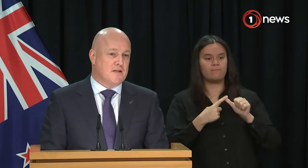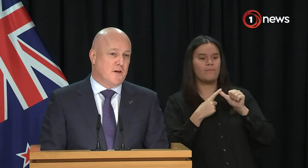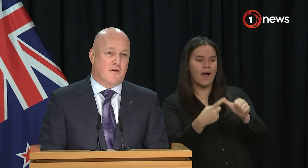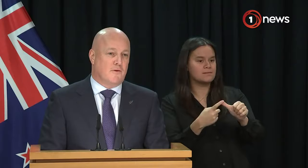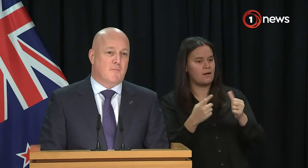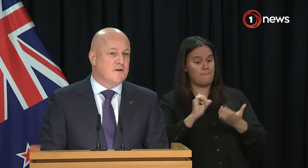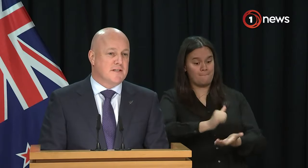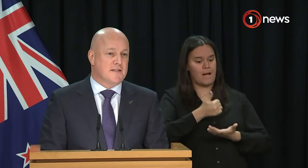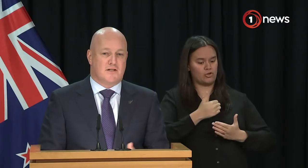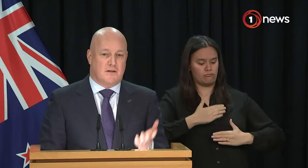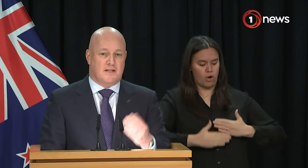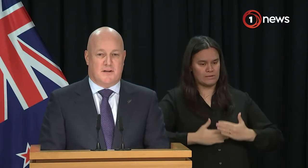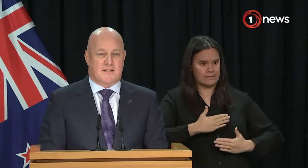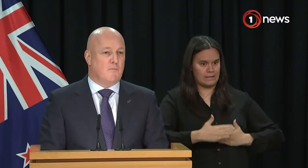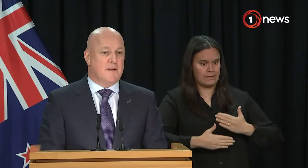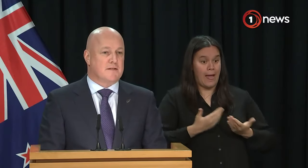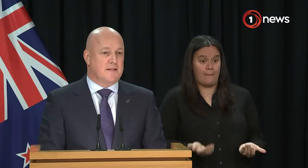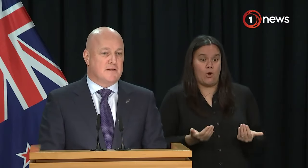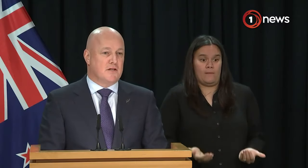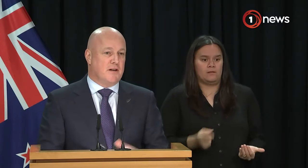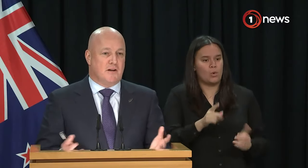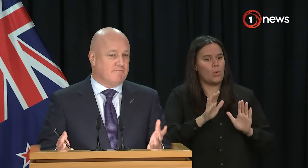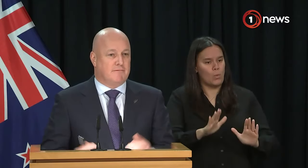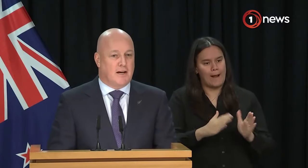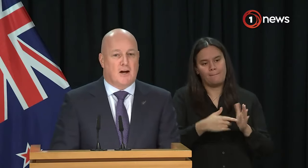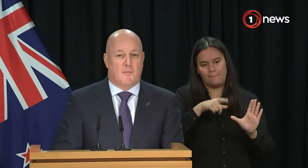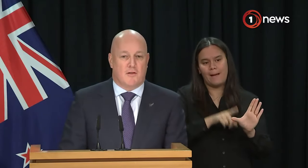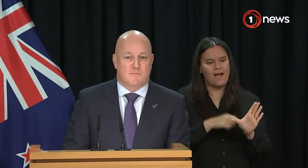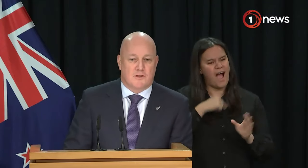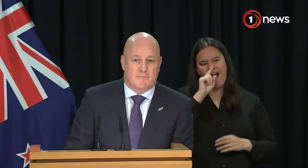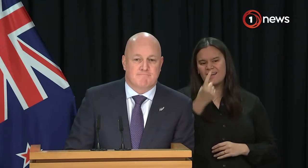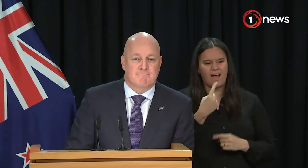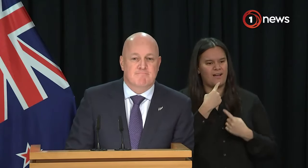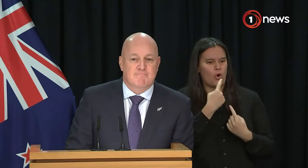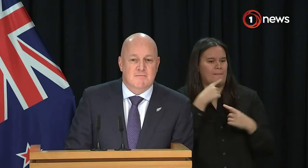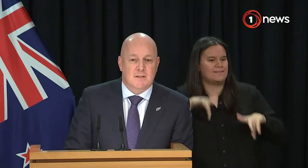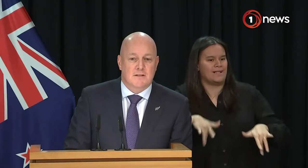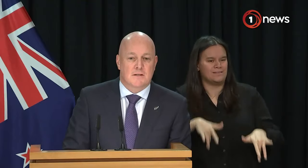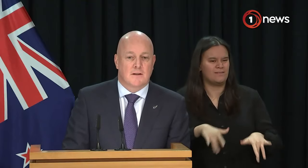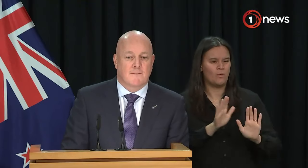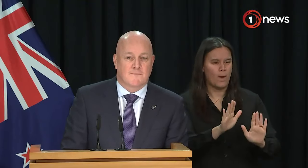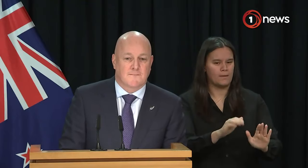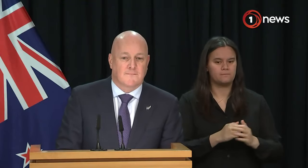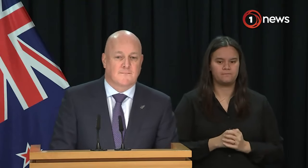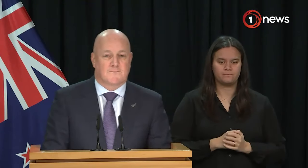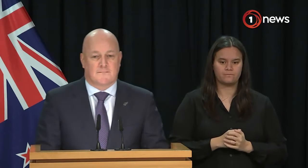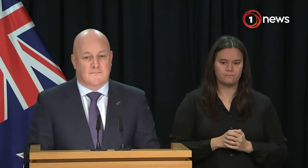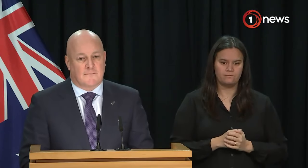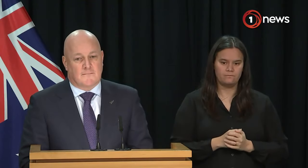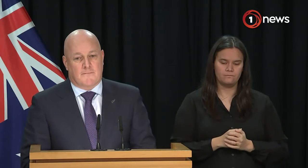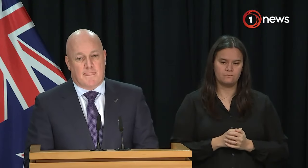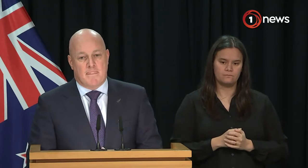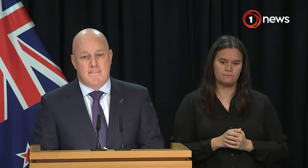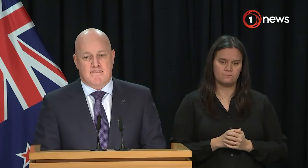say about that as we go through that process. And as you, as you understand, that's, that's a situation I can't comment on at this point in time. Minister, Minister, in terms of the, um,